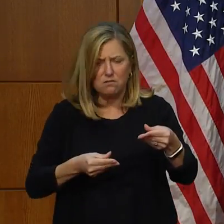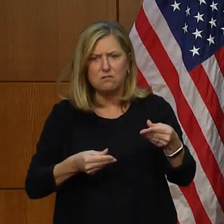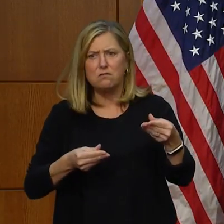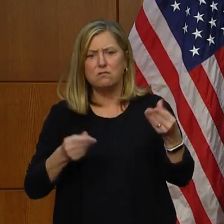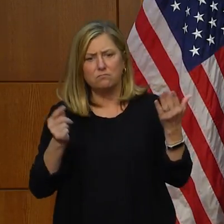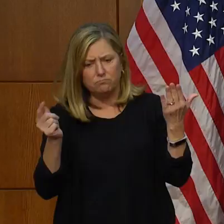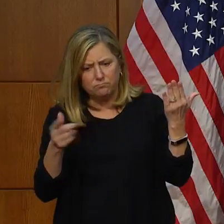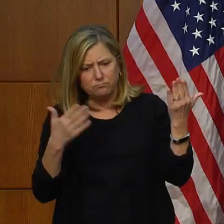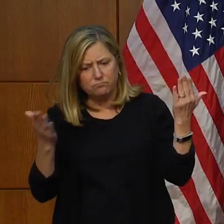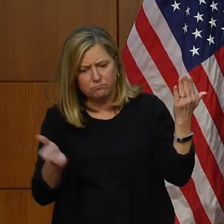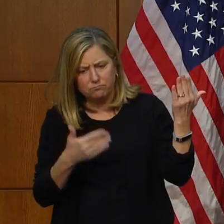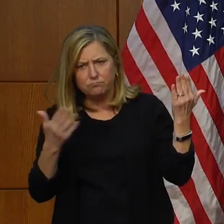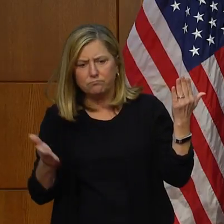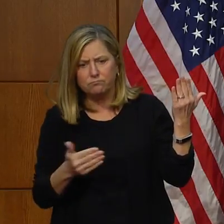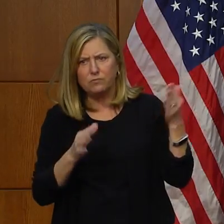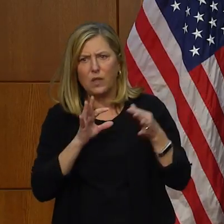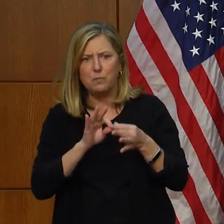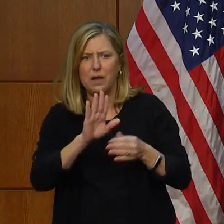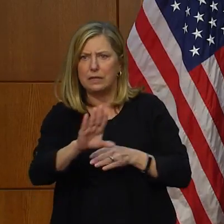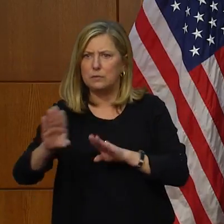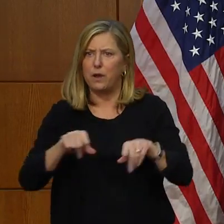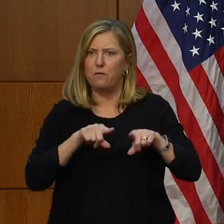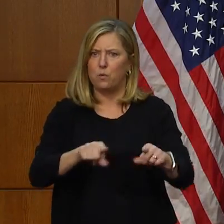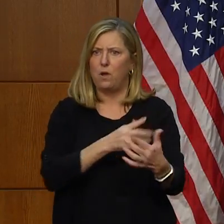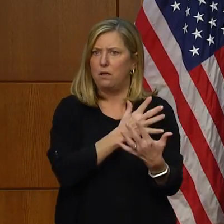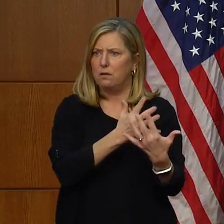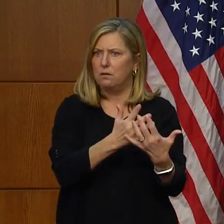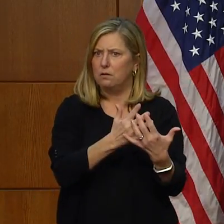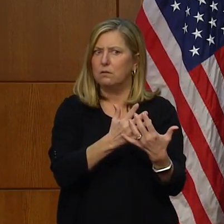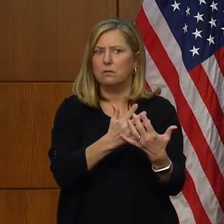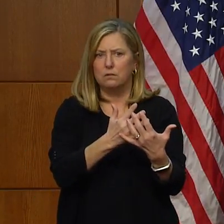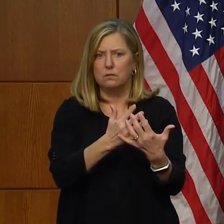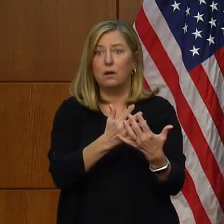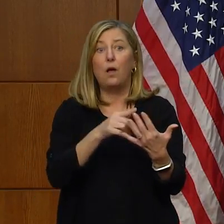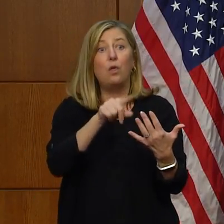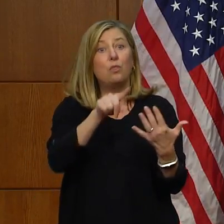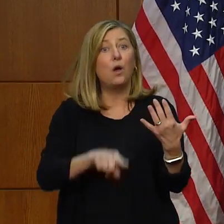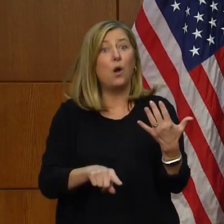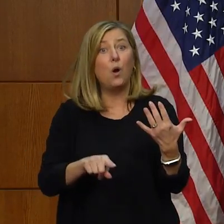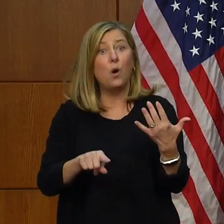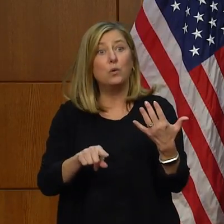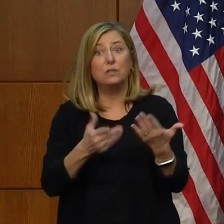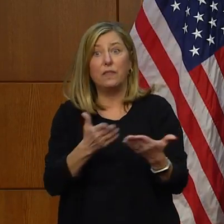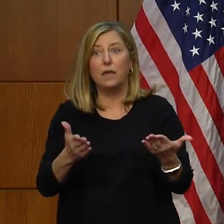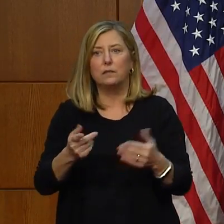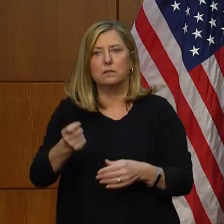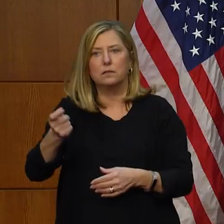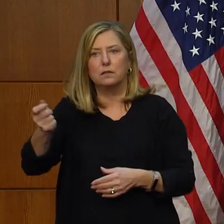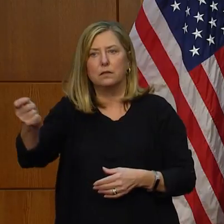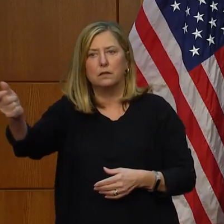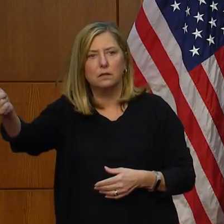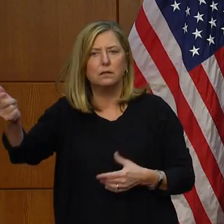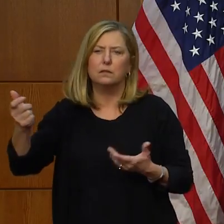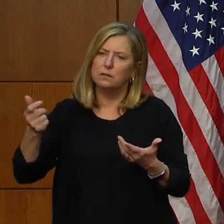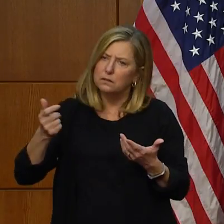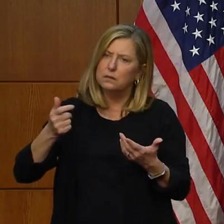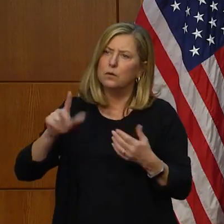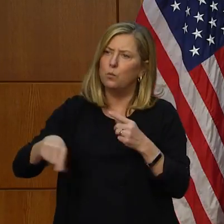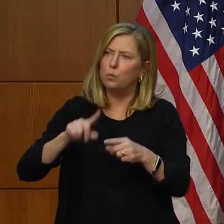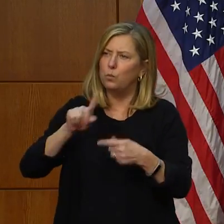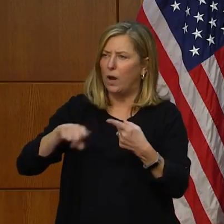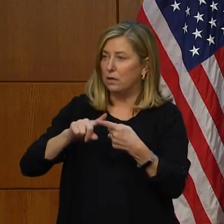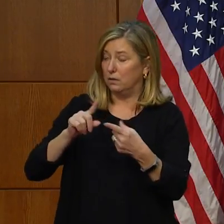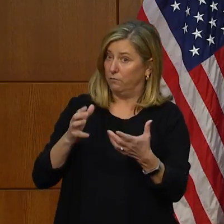on Mr. Martin's behavior while incarcerated that were omitted, if we're talking about writing about the kind of person